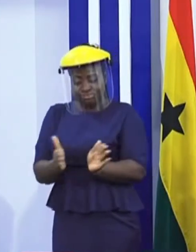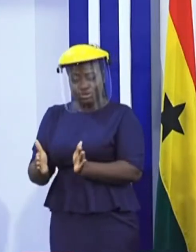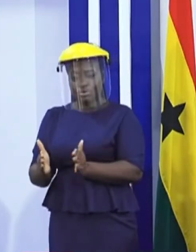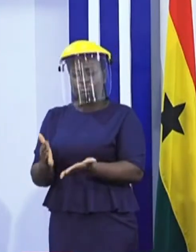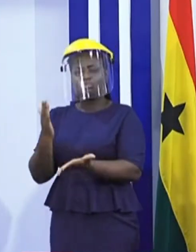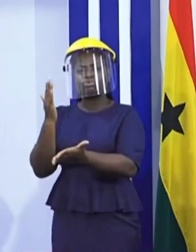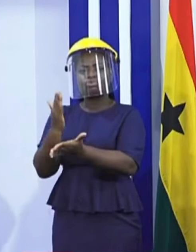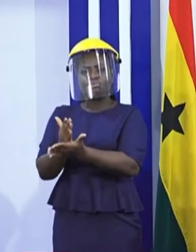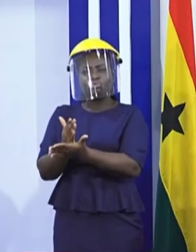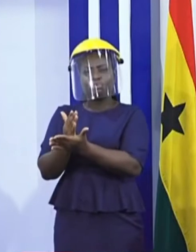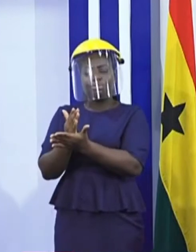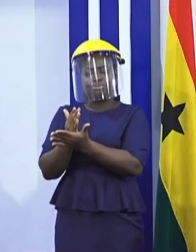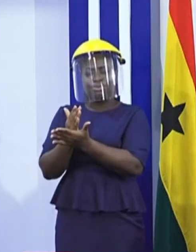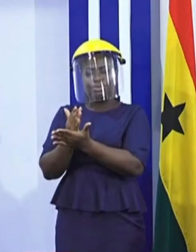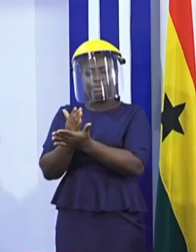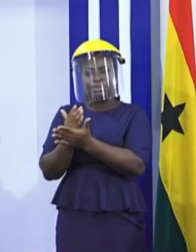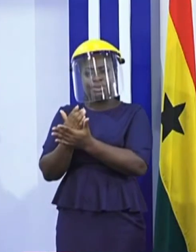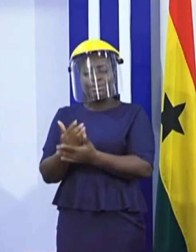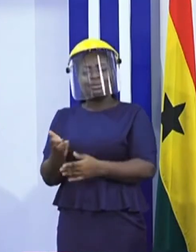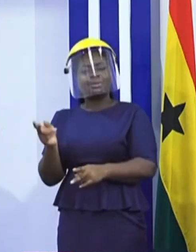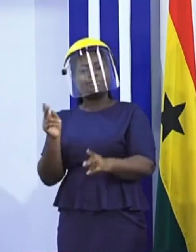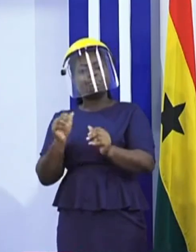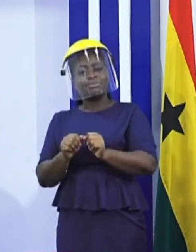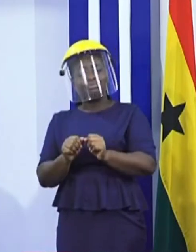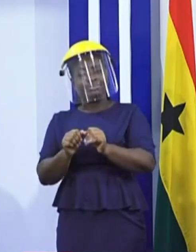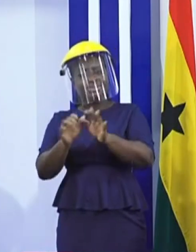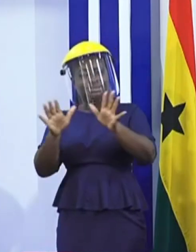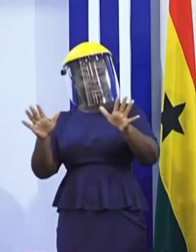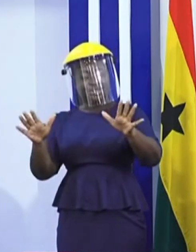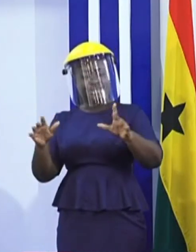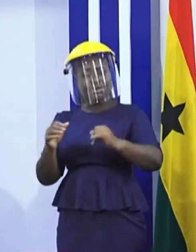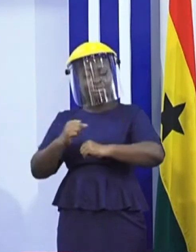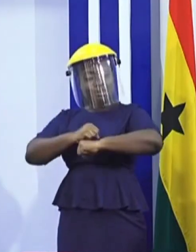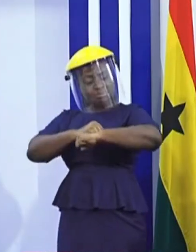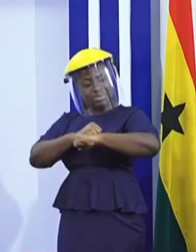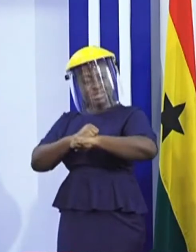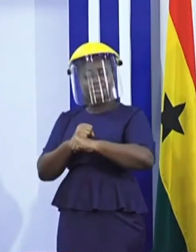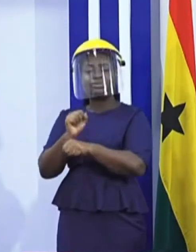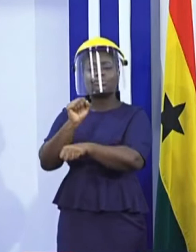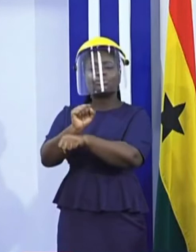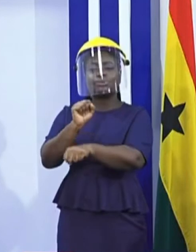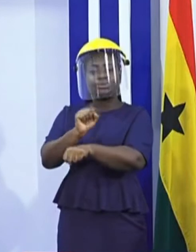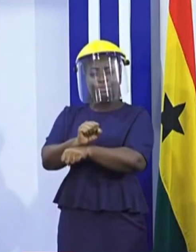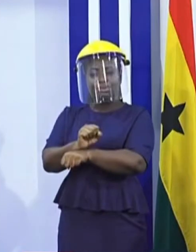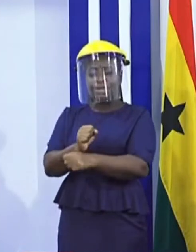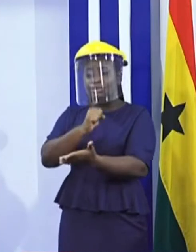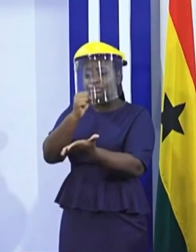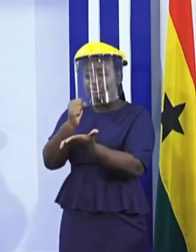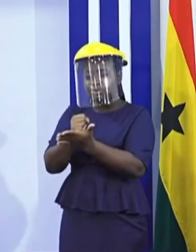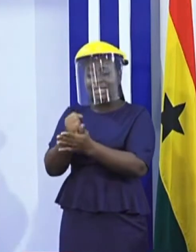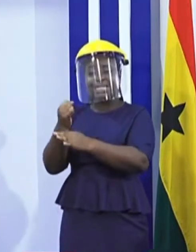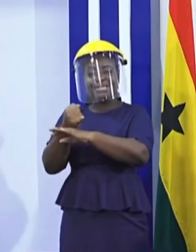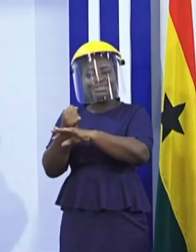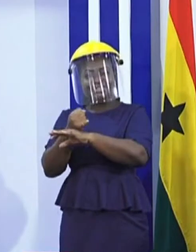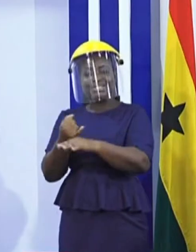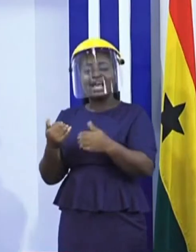alleviate the impacts of the pandemic and protect jobs and ensure the industry